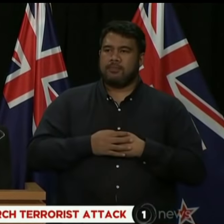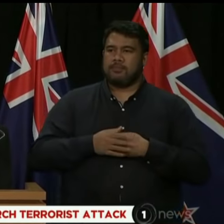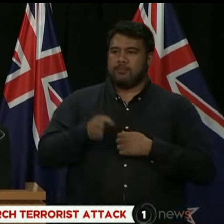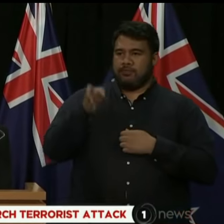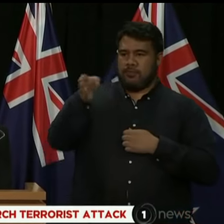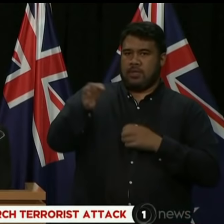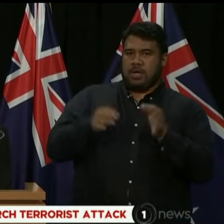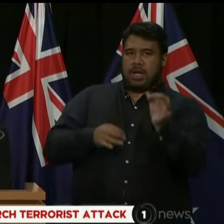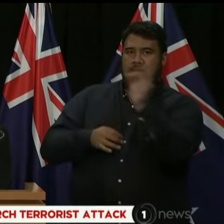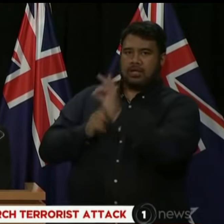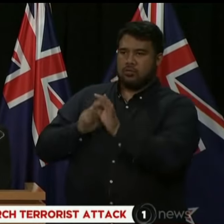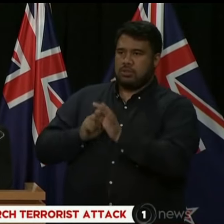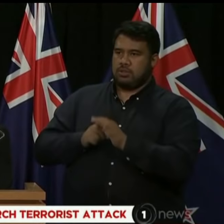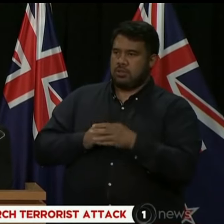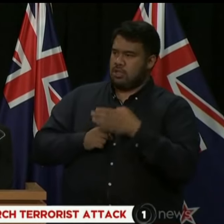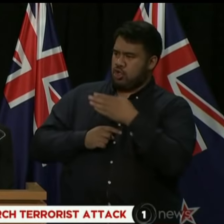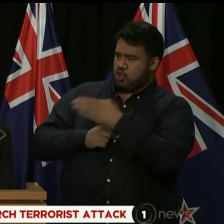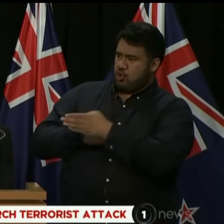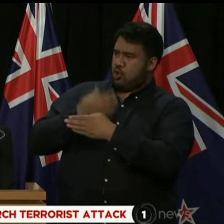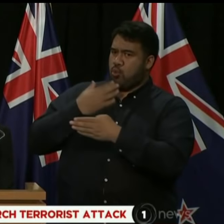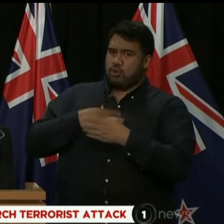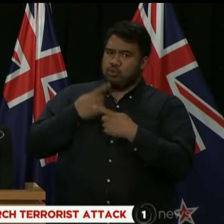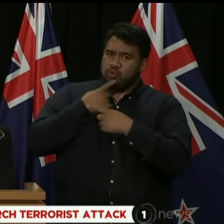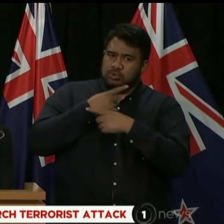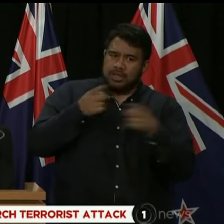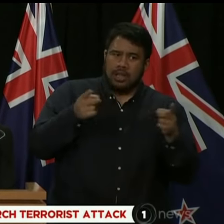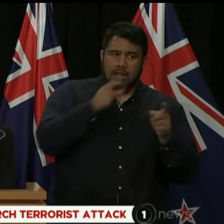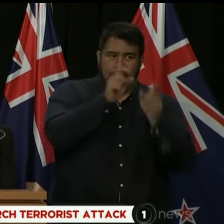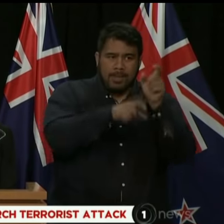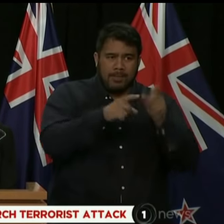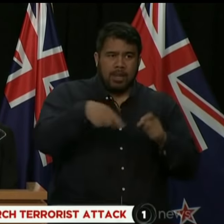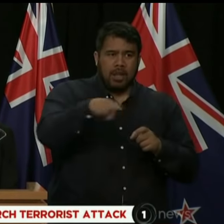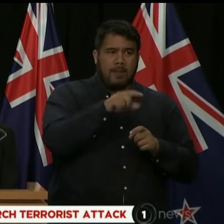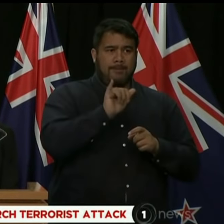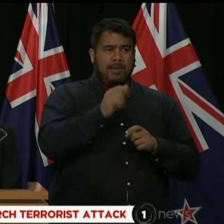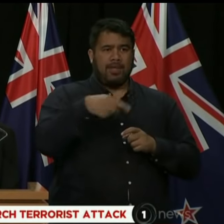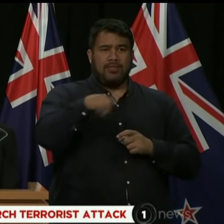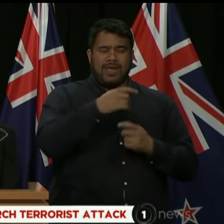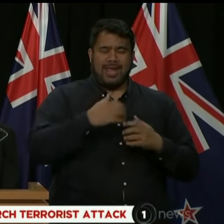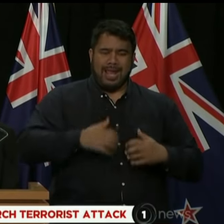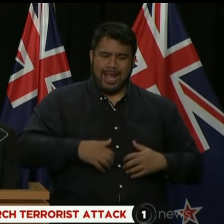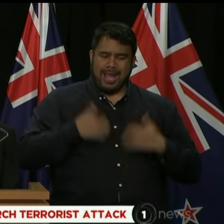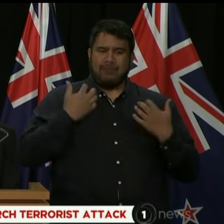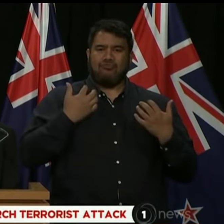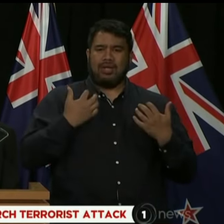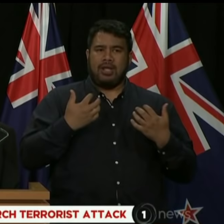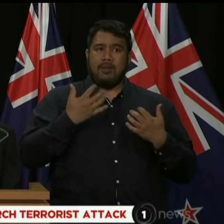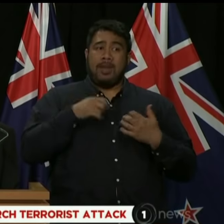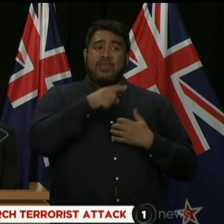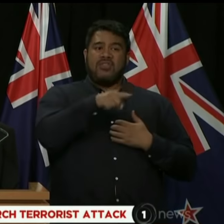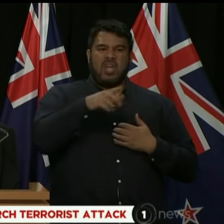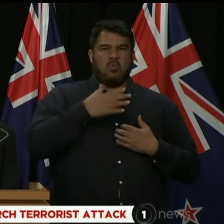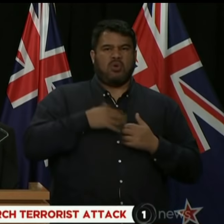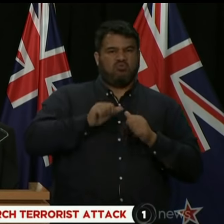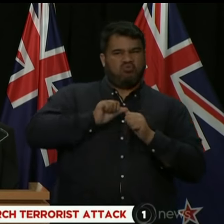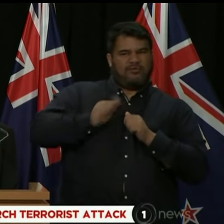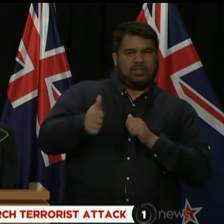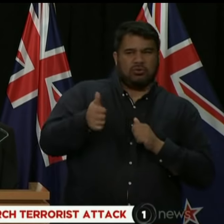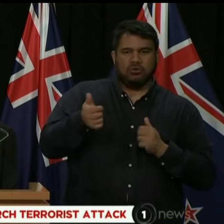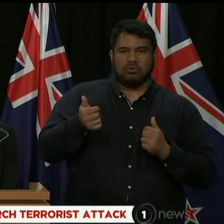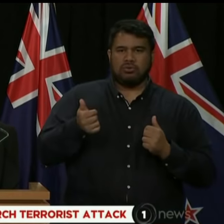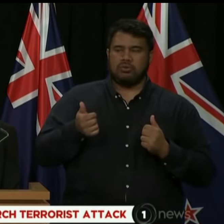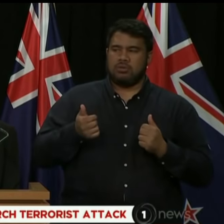What message do you have to the community members who might be angry and who might be thinking about retaliation or other